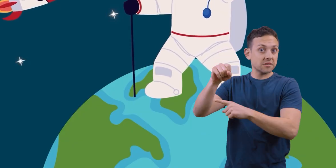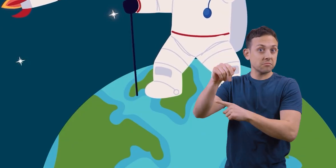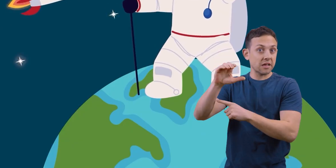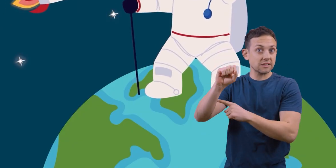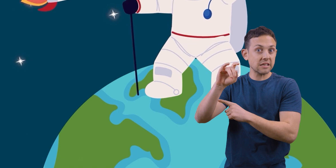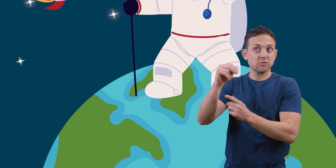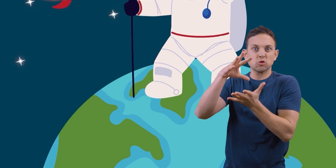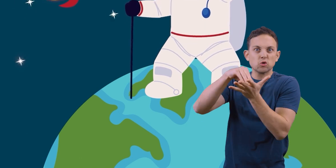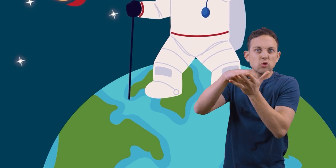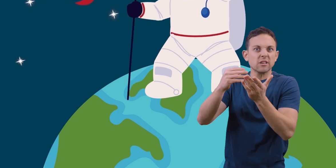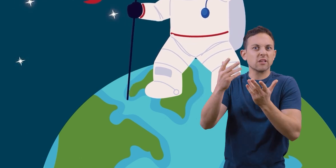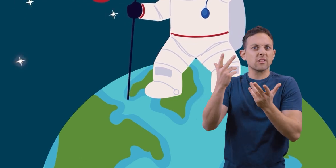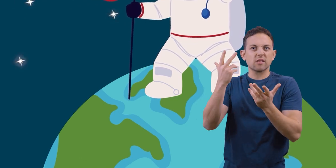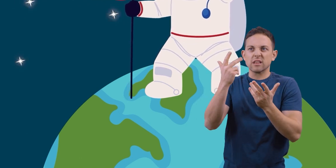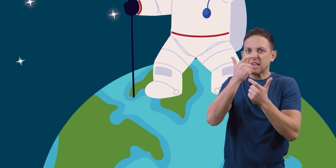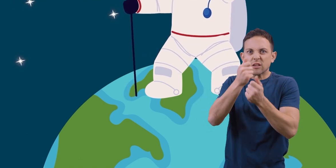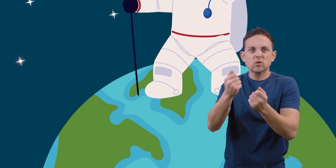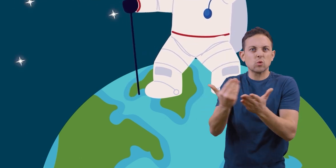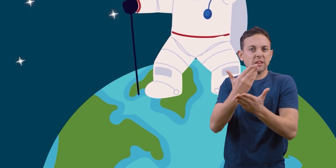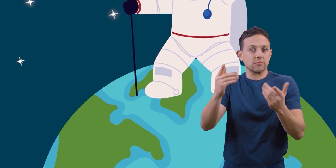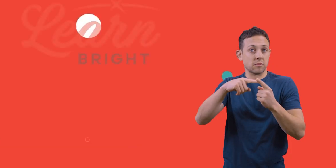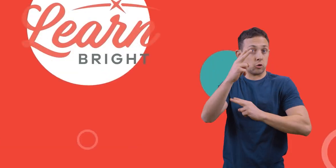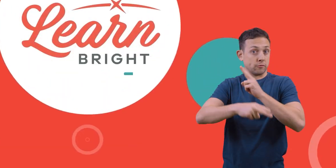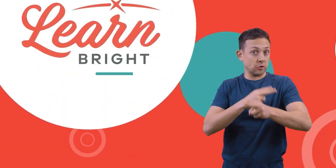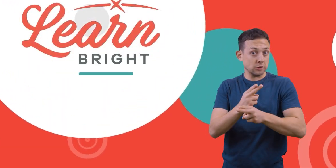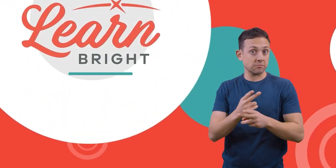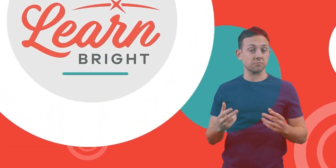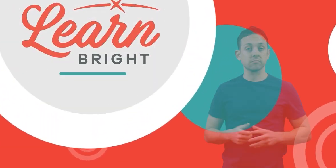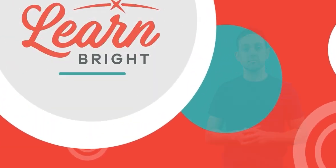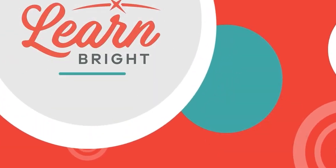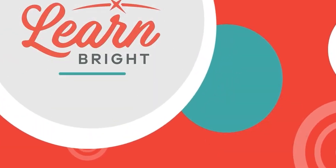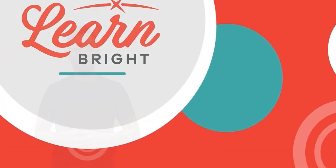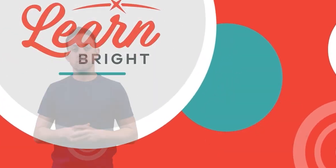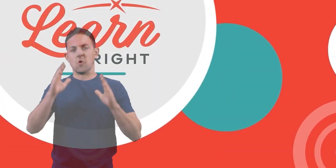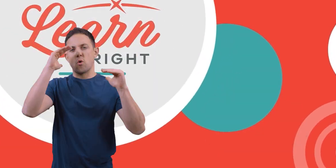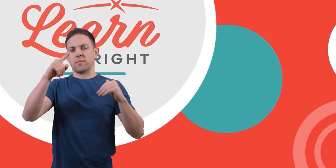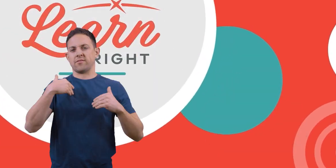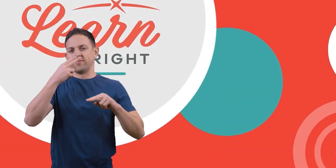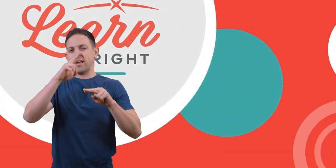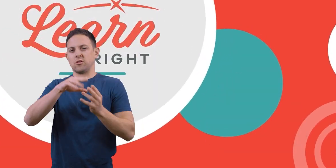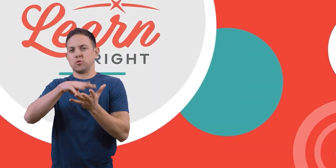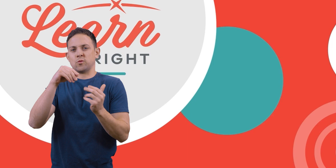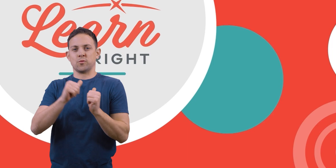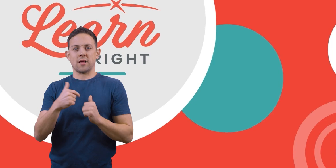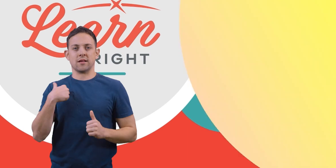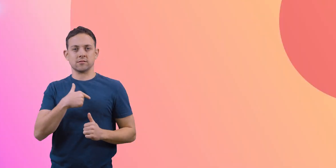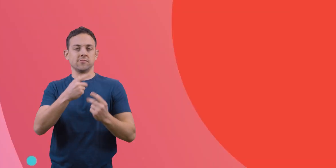learning new and interesting things about our universe. Hope you had fun learning with us. Visit us at